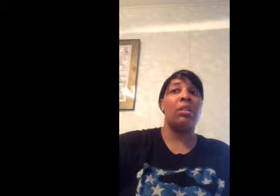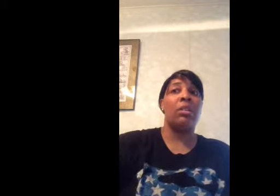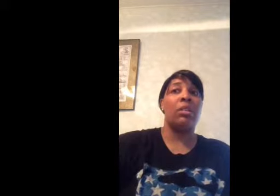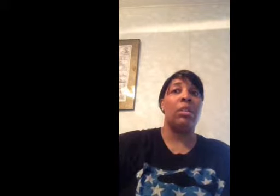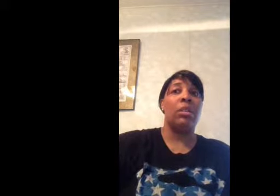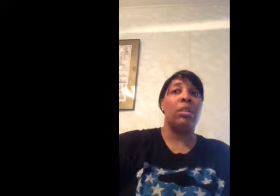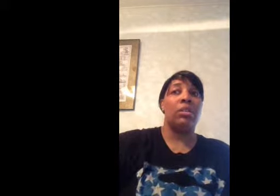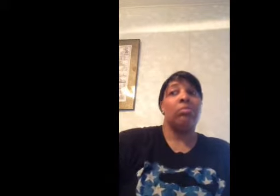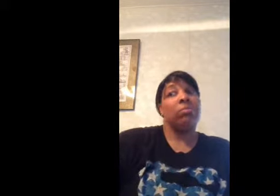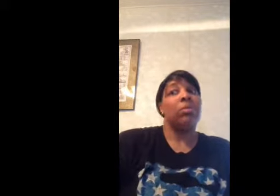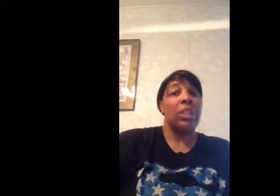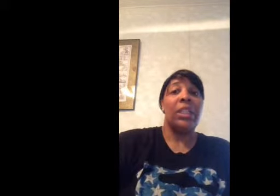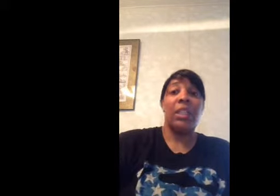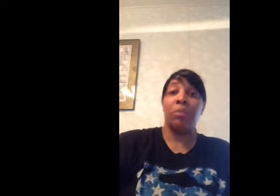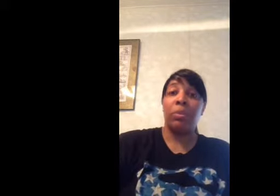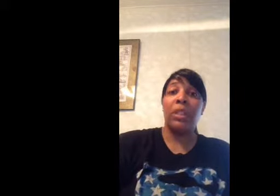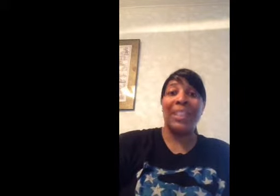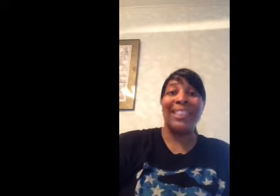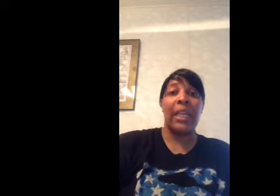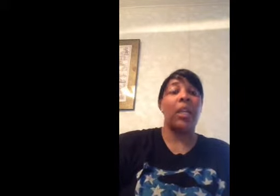pretty sick.